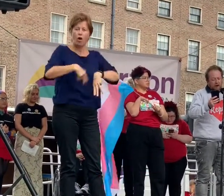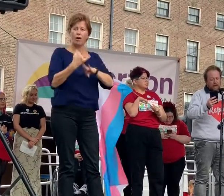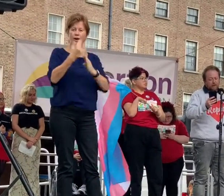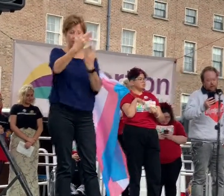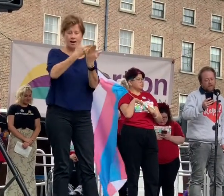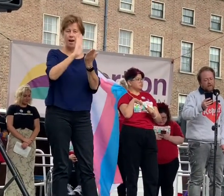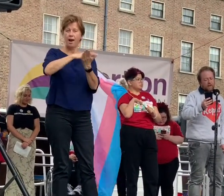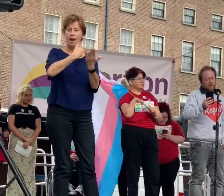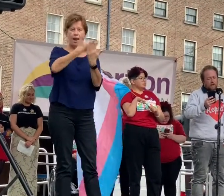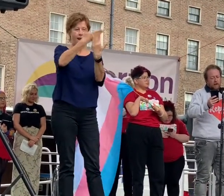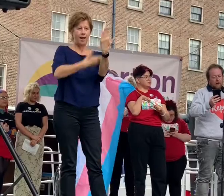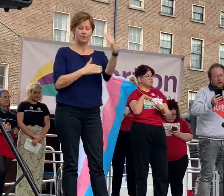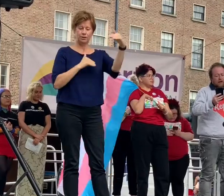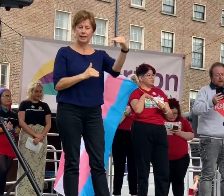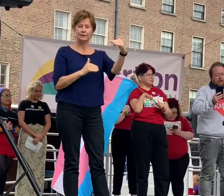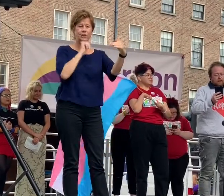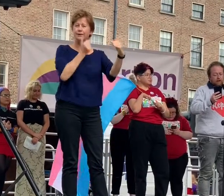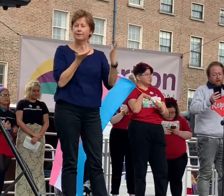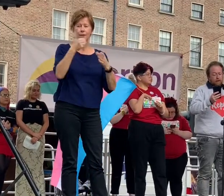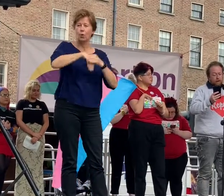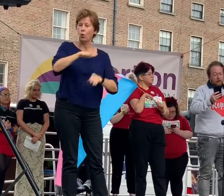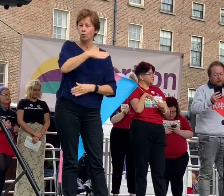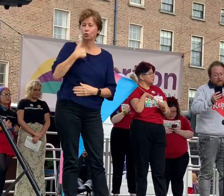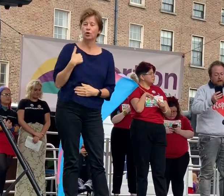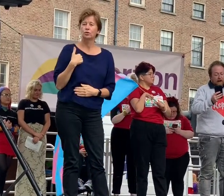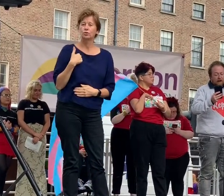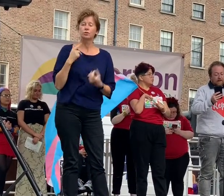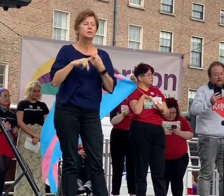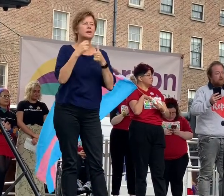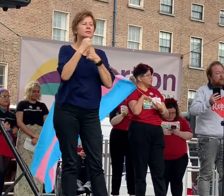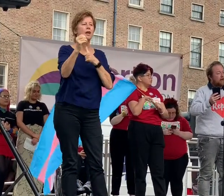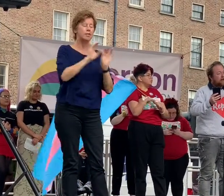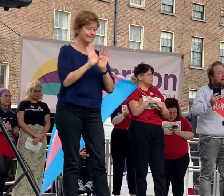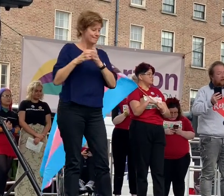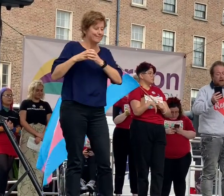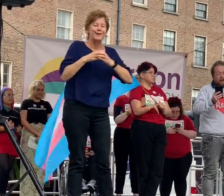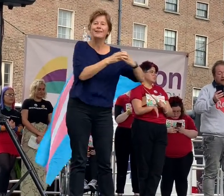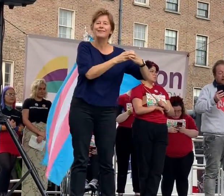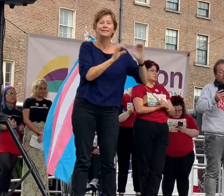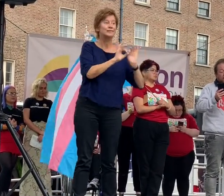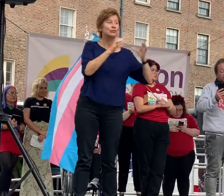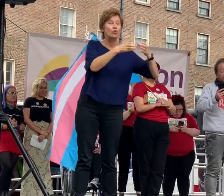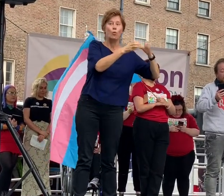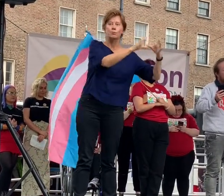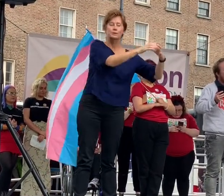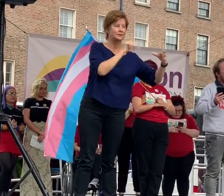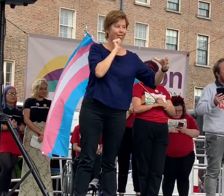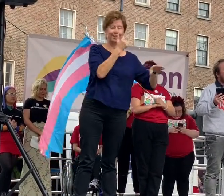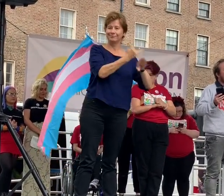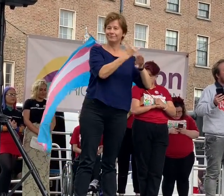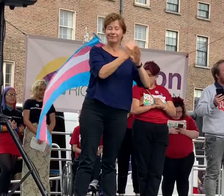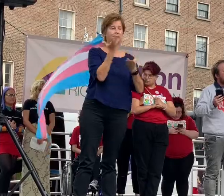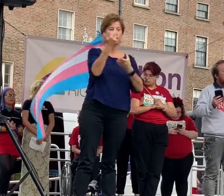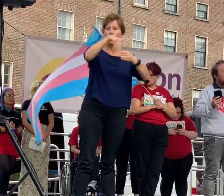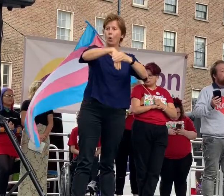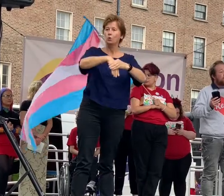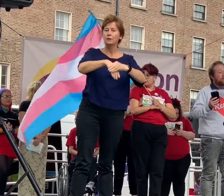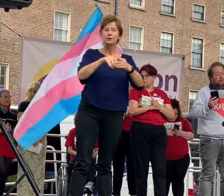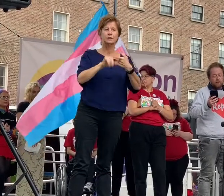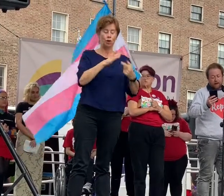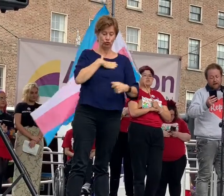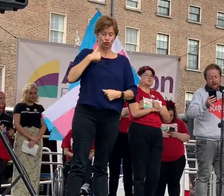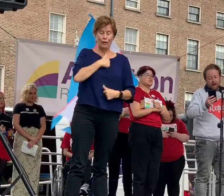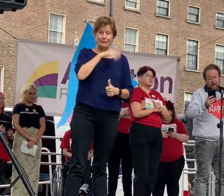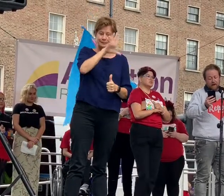minority groups. We need you to support our access to general, trans-specific, sexual and